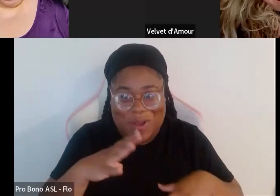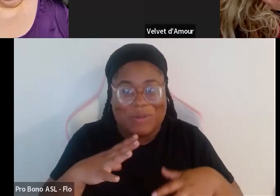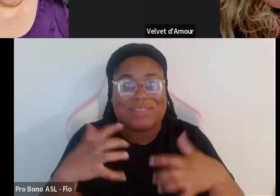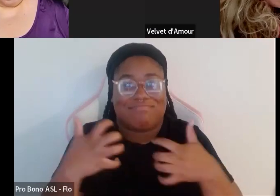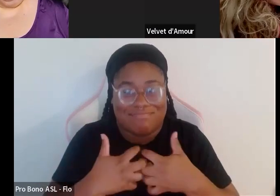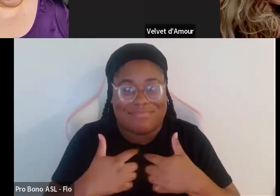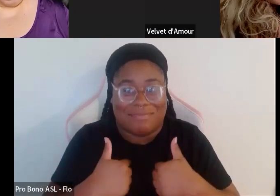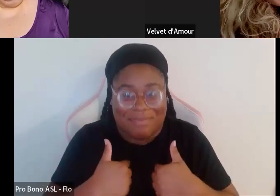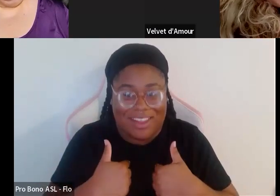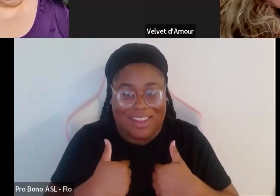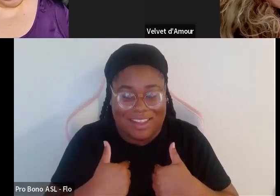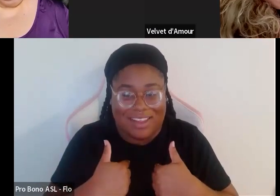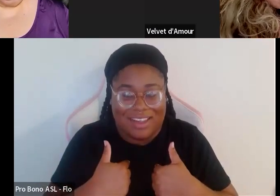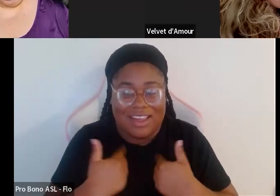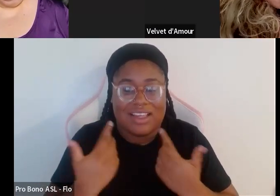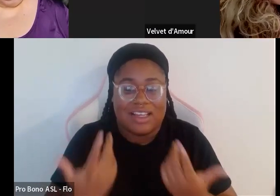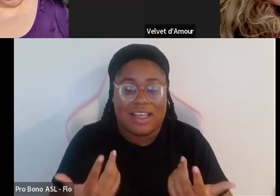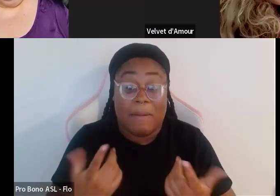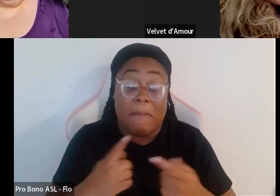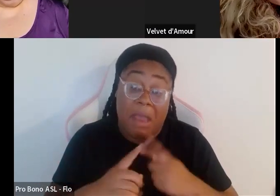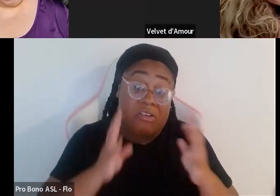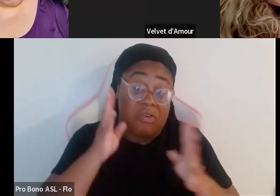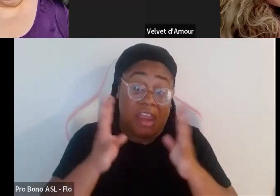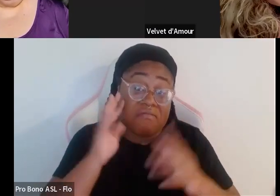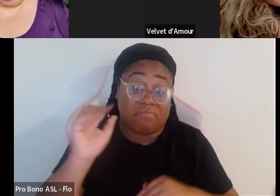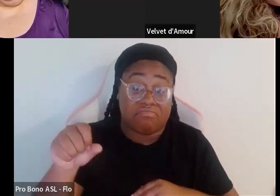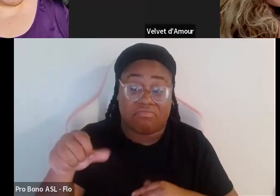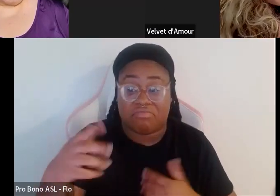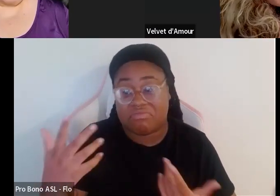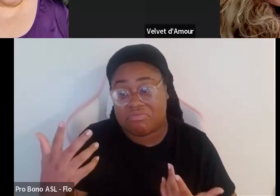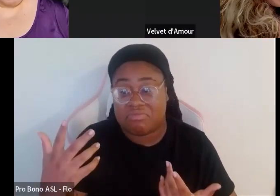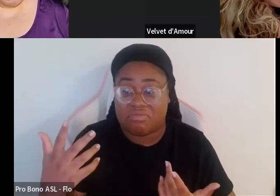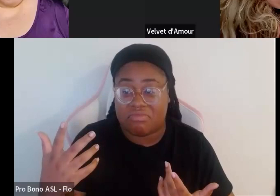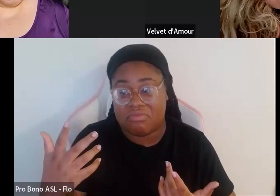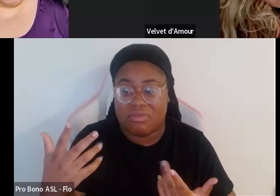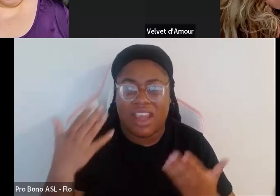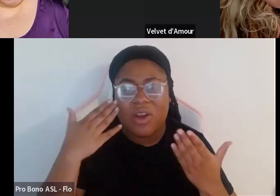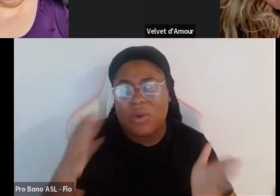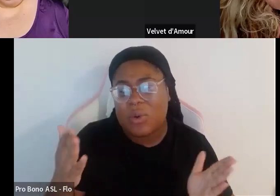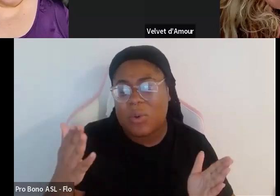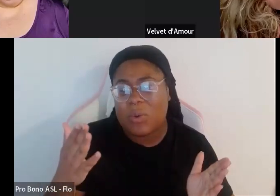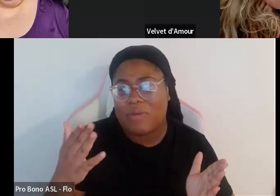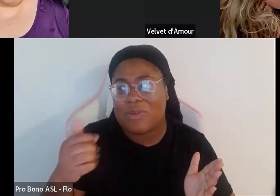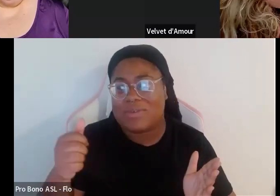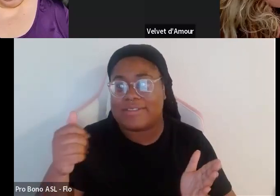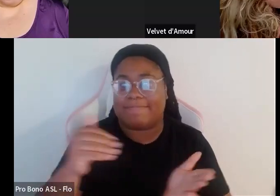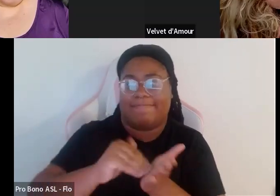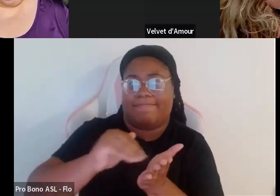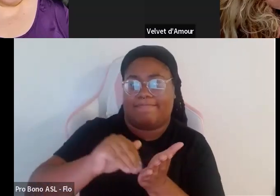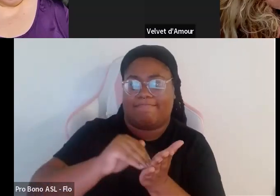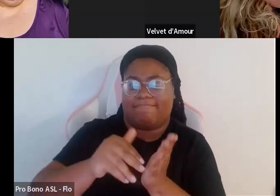that you know they wanted to show but they got very creative with it um but I don't know that there's really any excuse for that you know